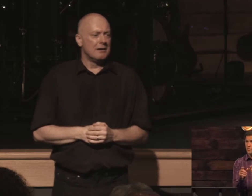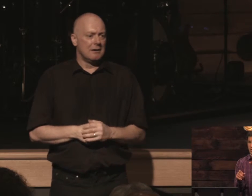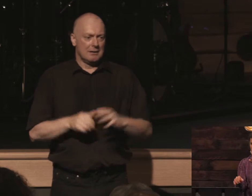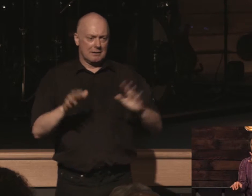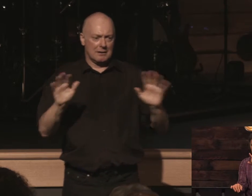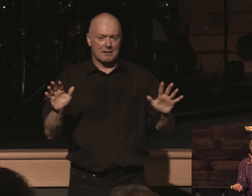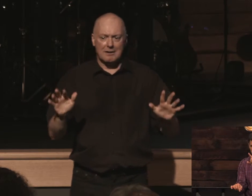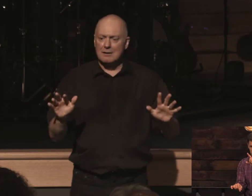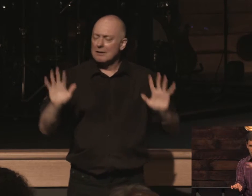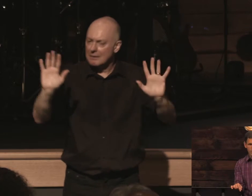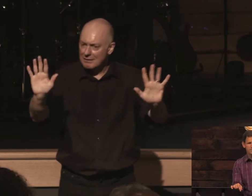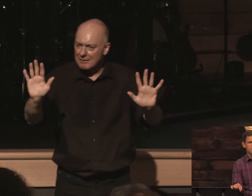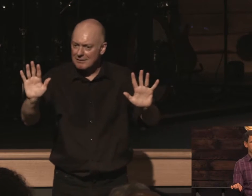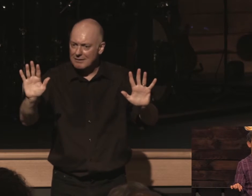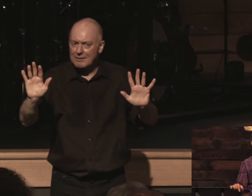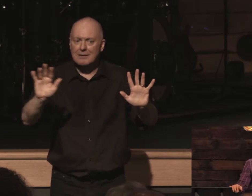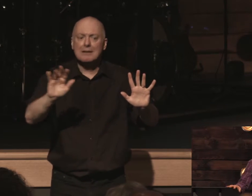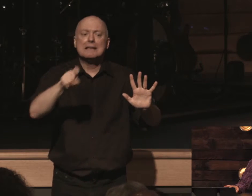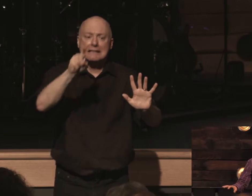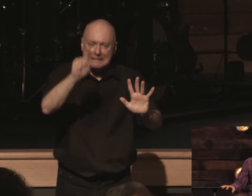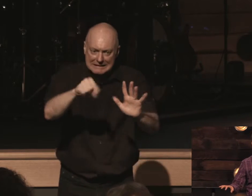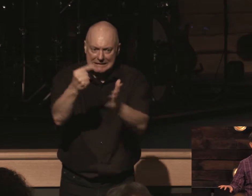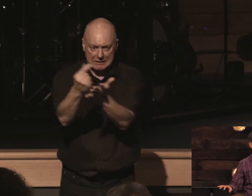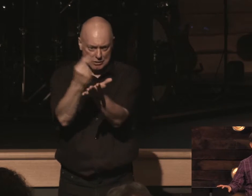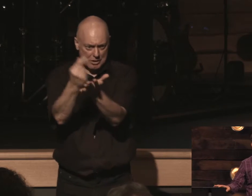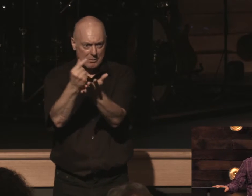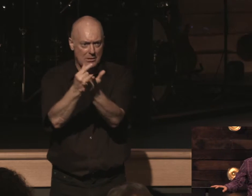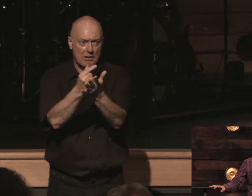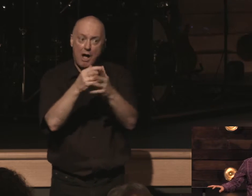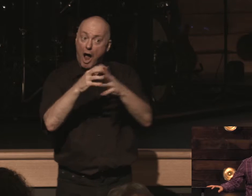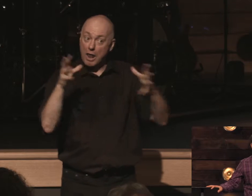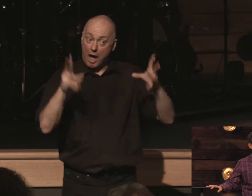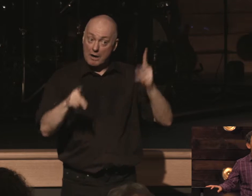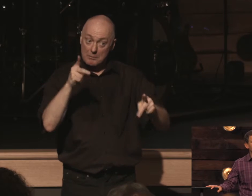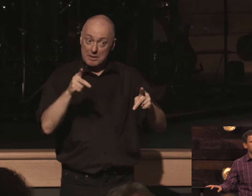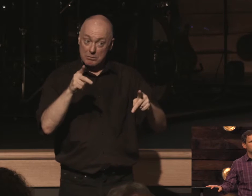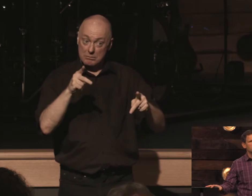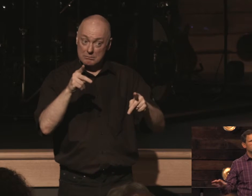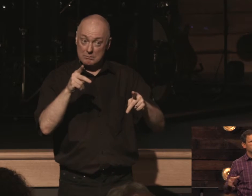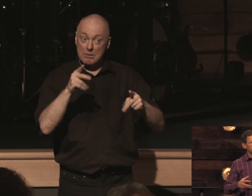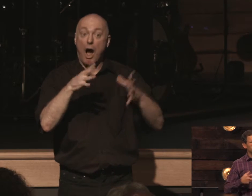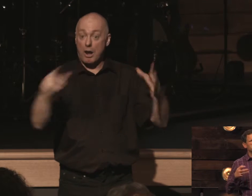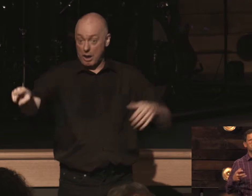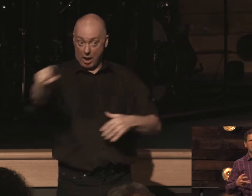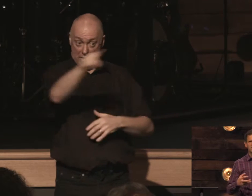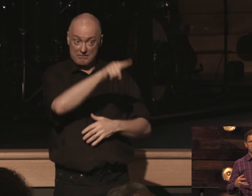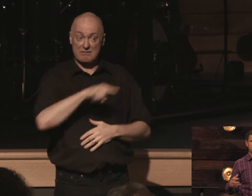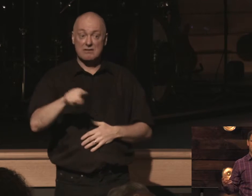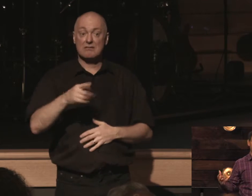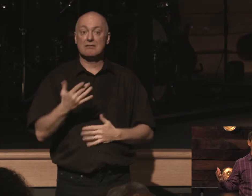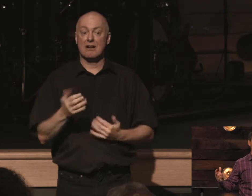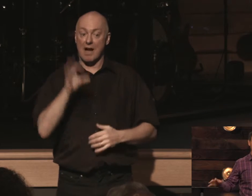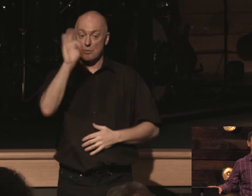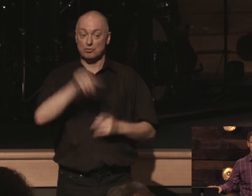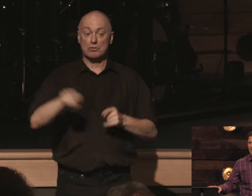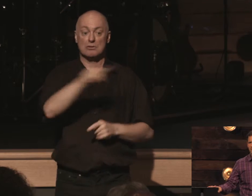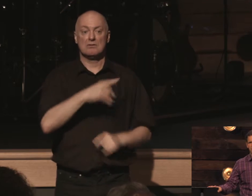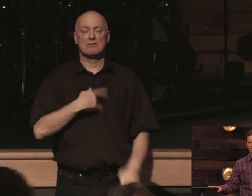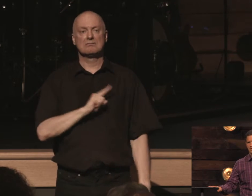i want to apply the gospel in this moment because there's a lot of people like myself are tempted as you feel the conviction of man i stink as a parent